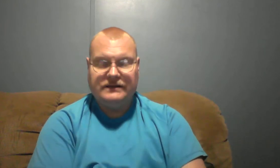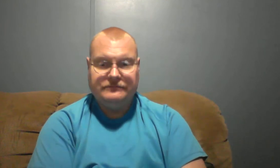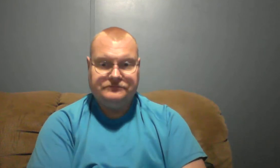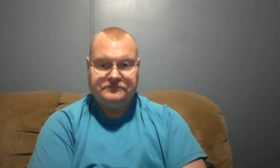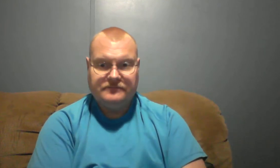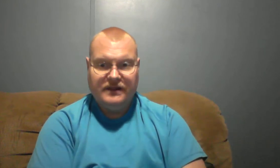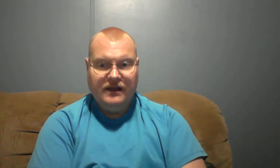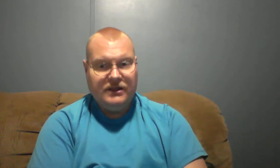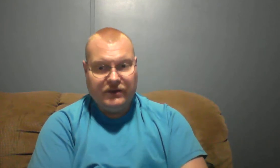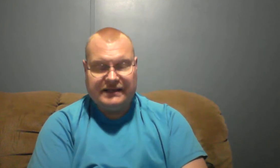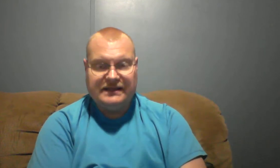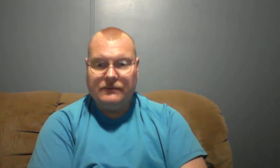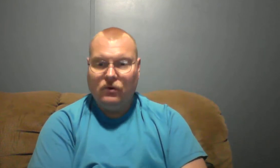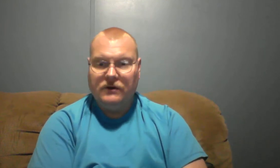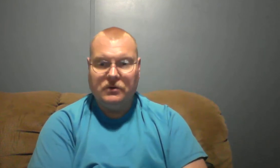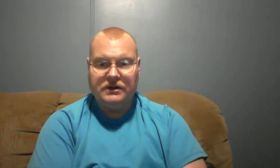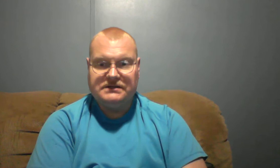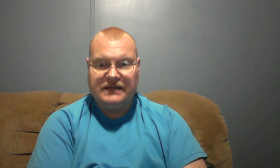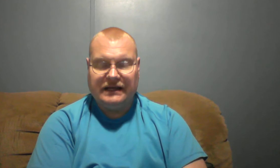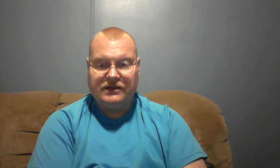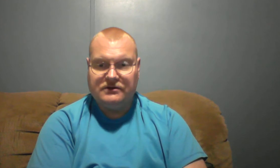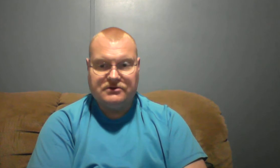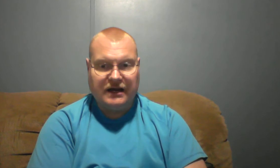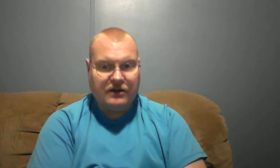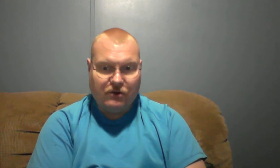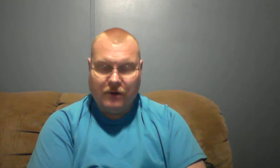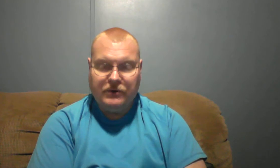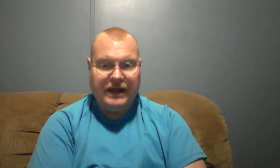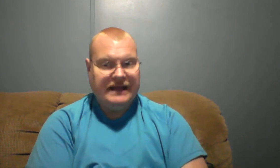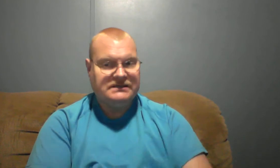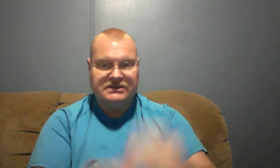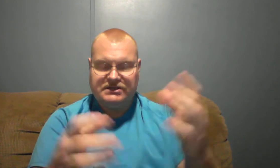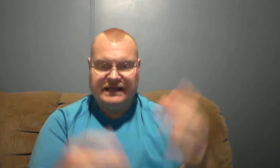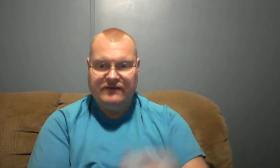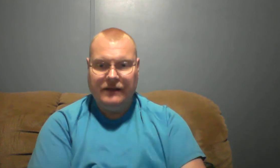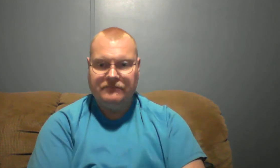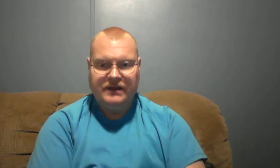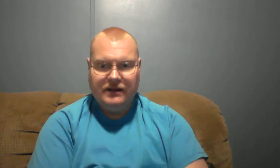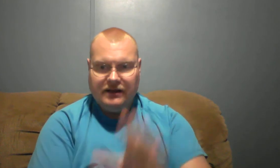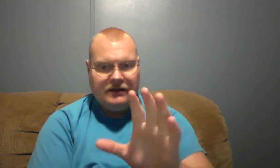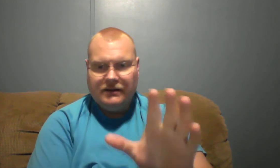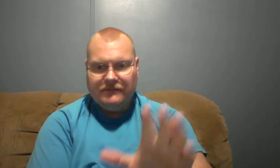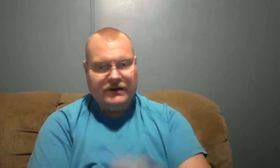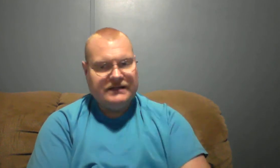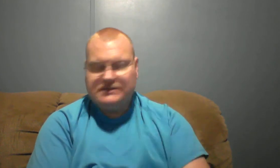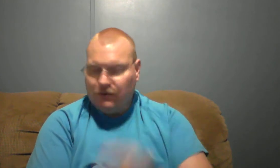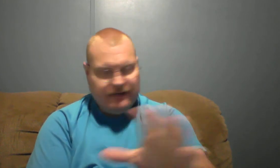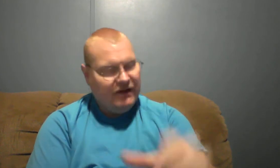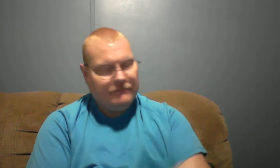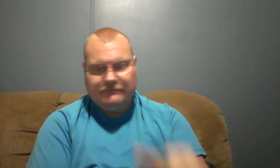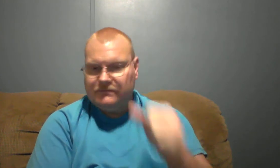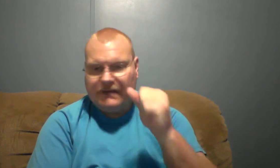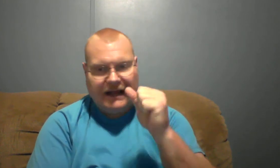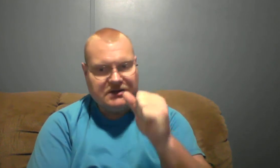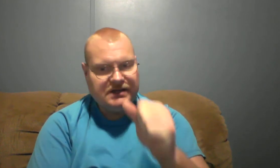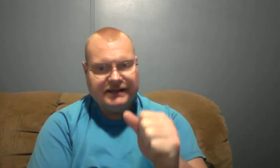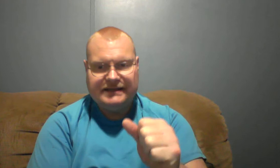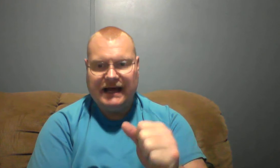you'll get to that point where it's like, you just try to throw up your hands and just give up. Friends, don't give up. Now is not the time